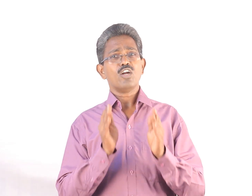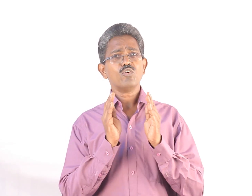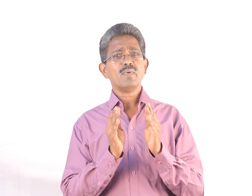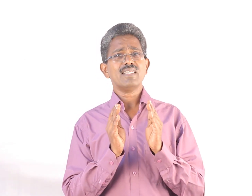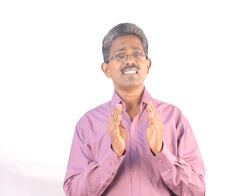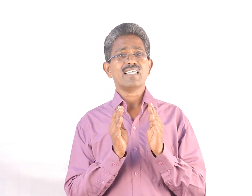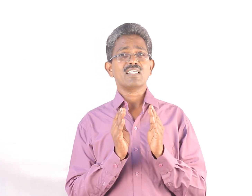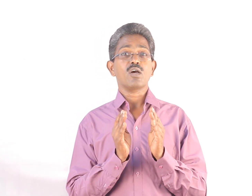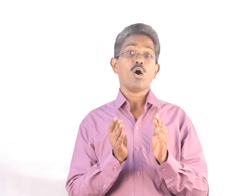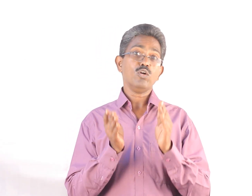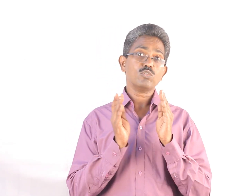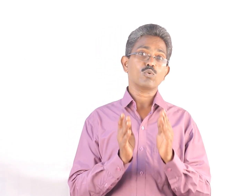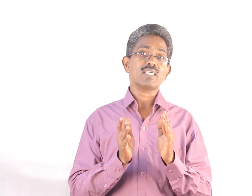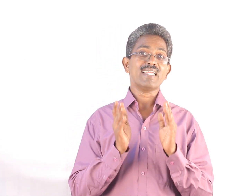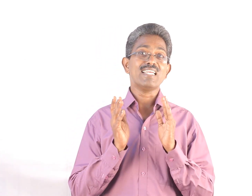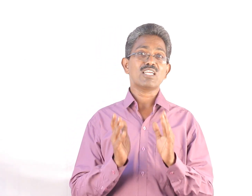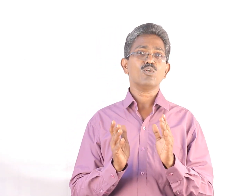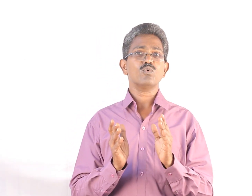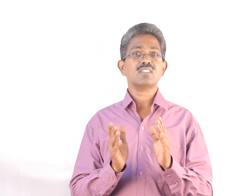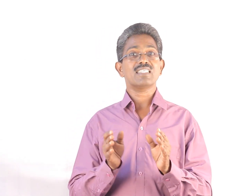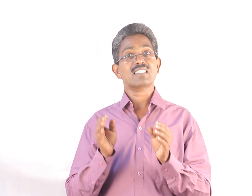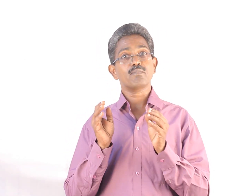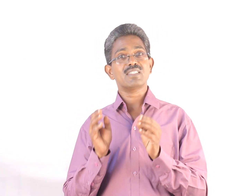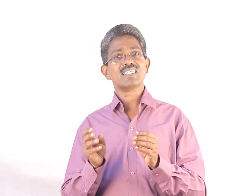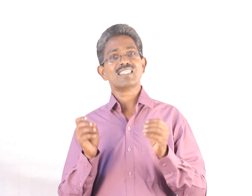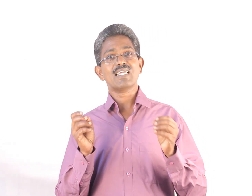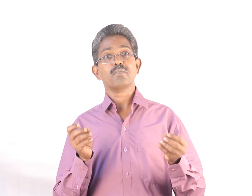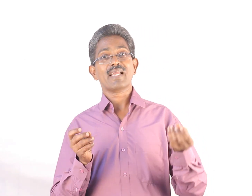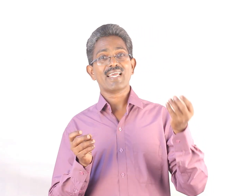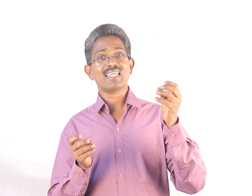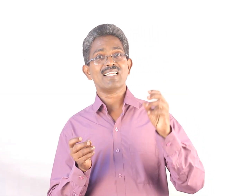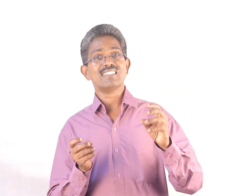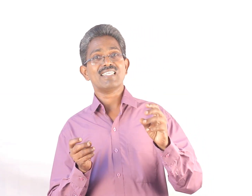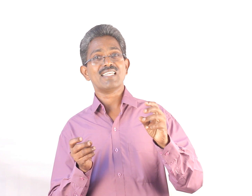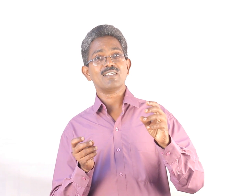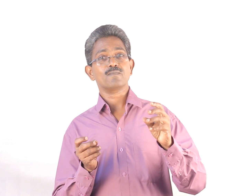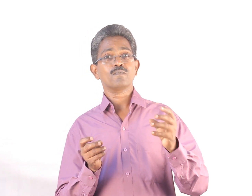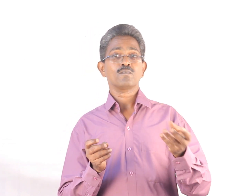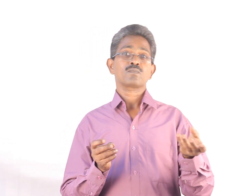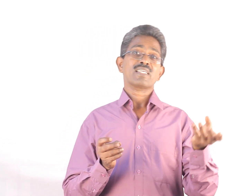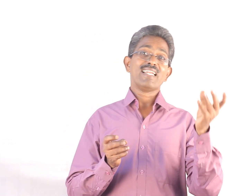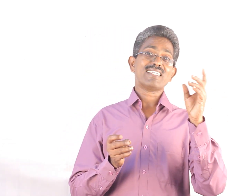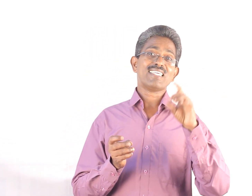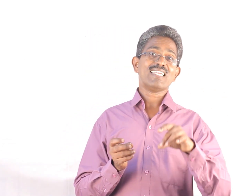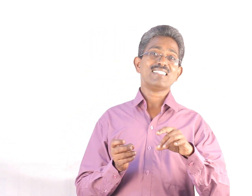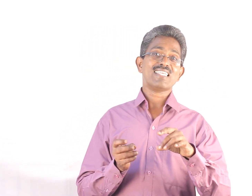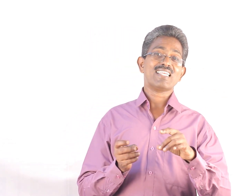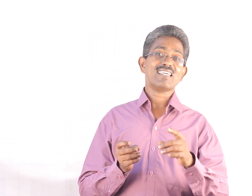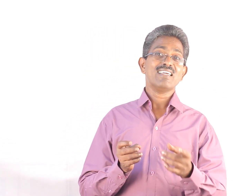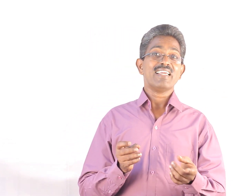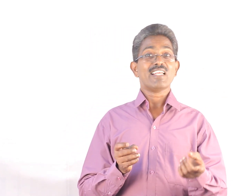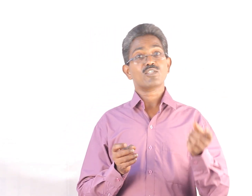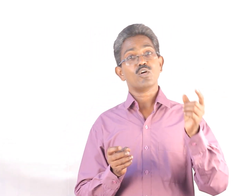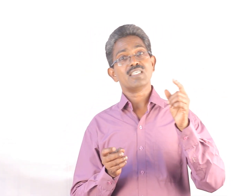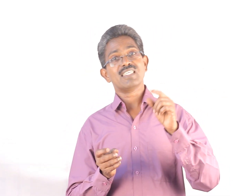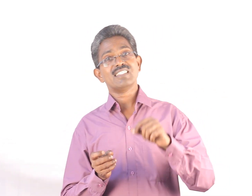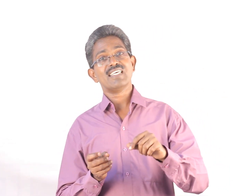Automobile engineering also includes the subjects like mechanical engineering, electrical engineering, electronics engineering,